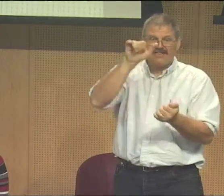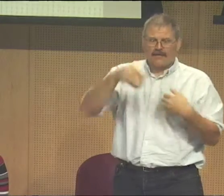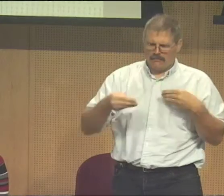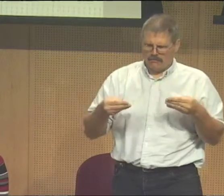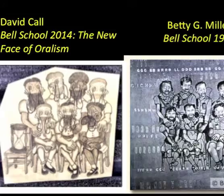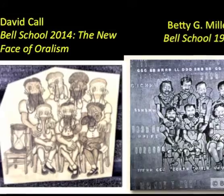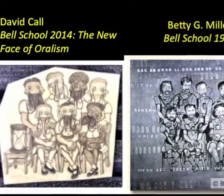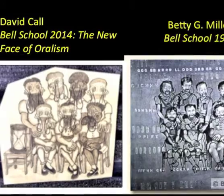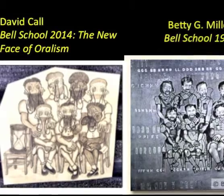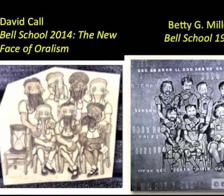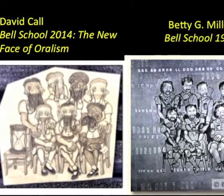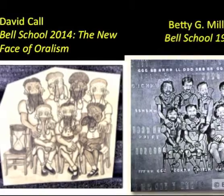And the...